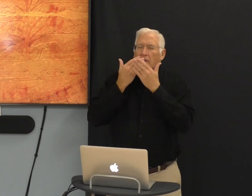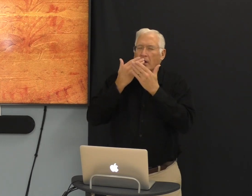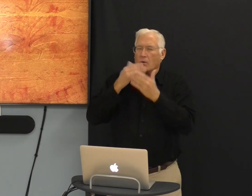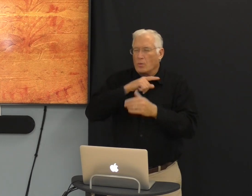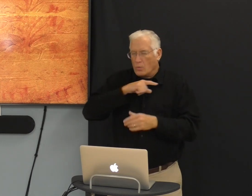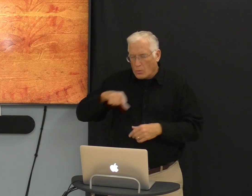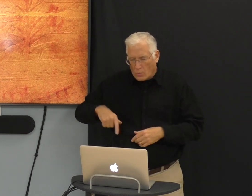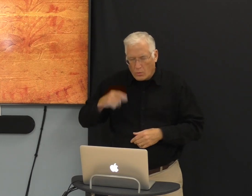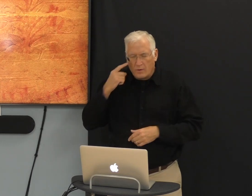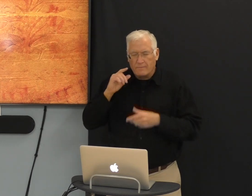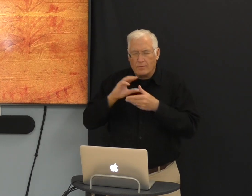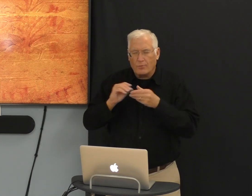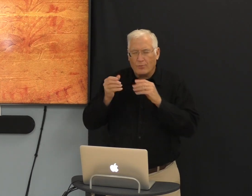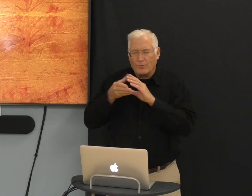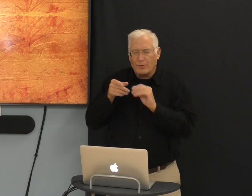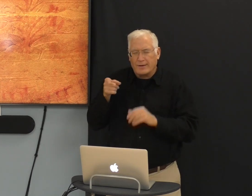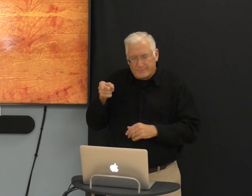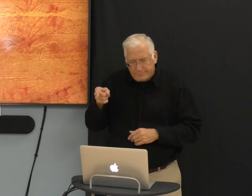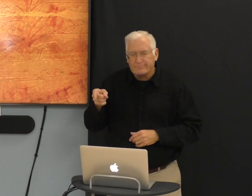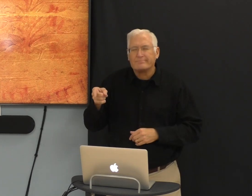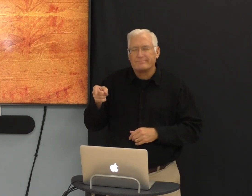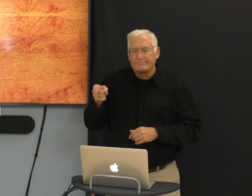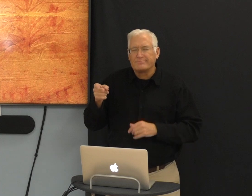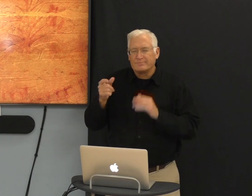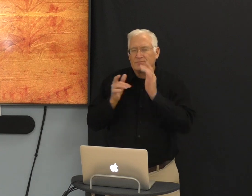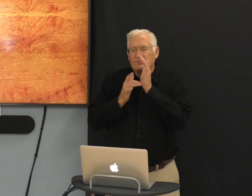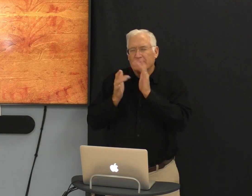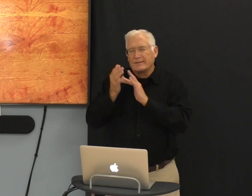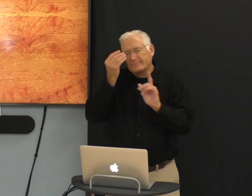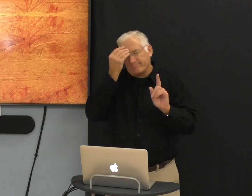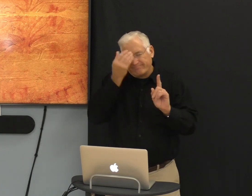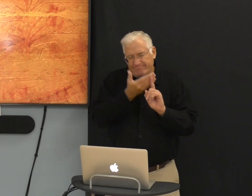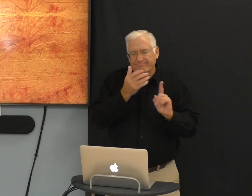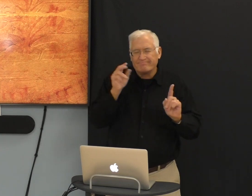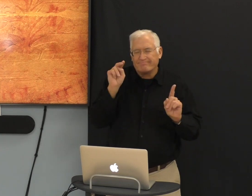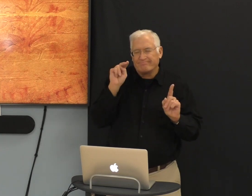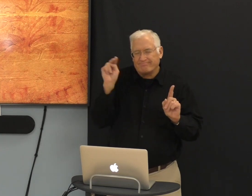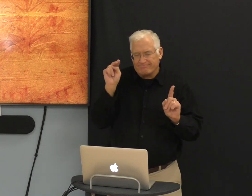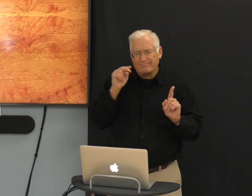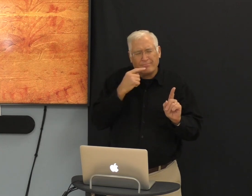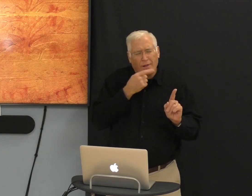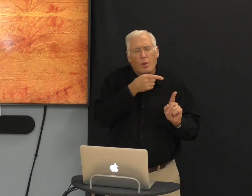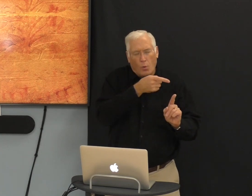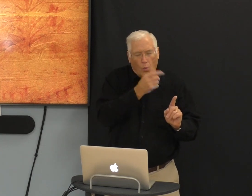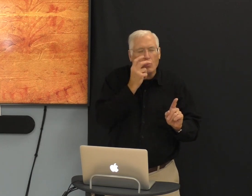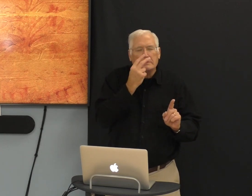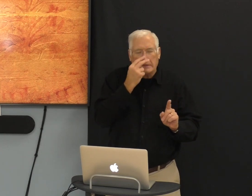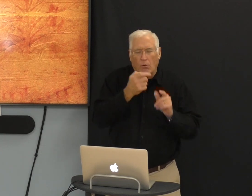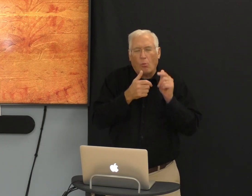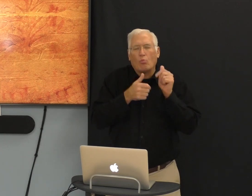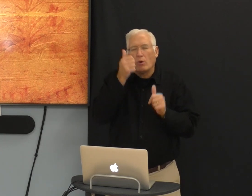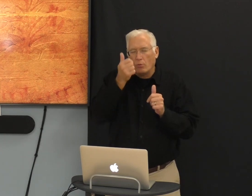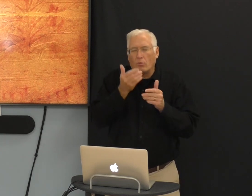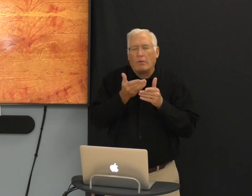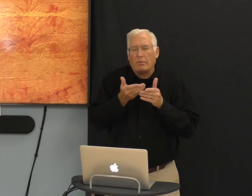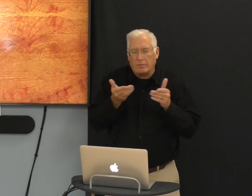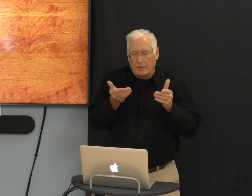Follow the grateful Lord for the story that Jesus told the angels. You will see greater